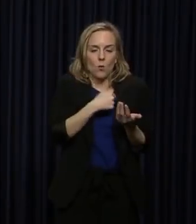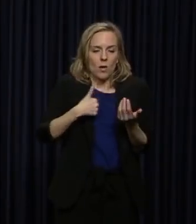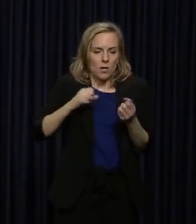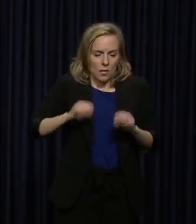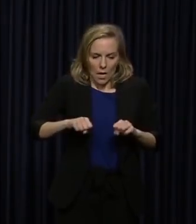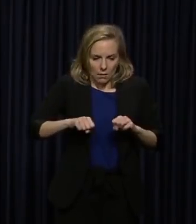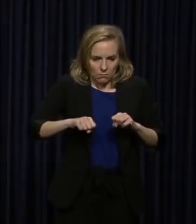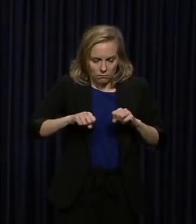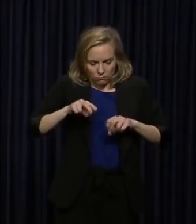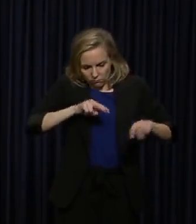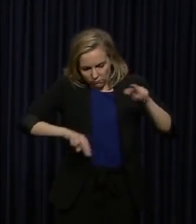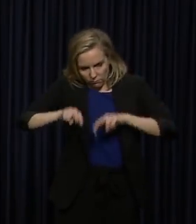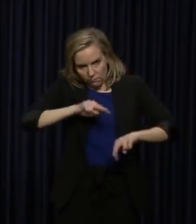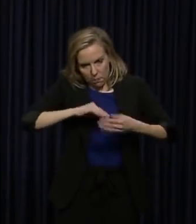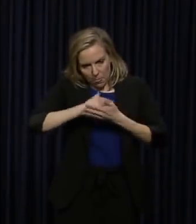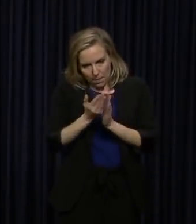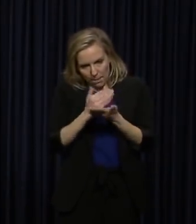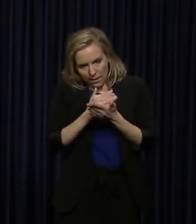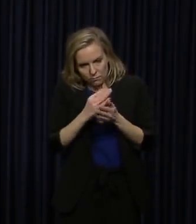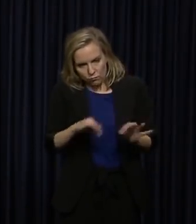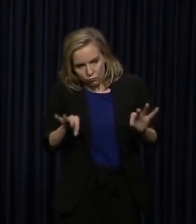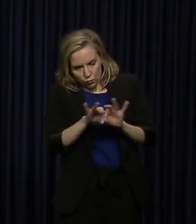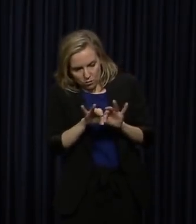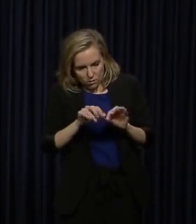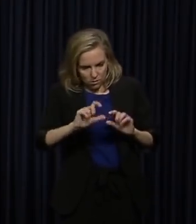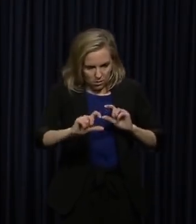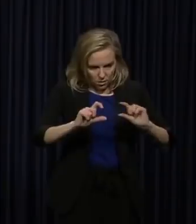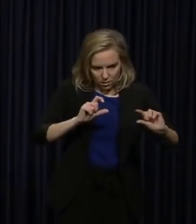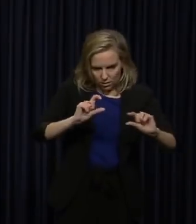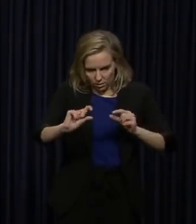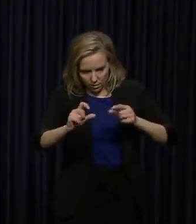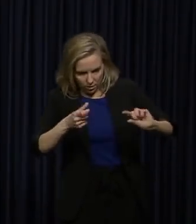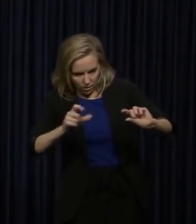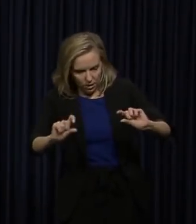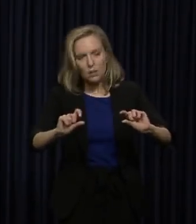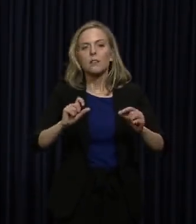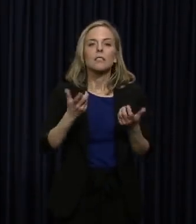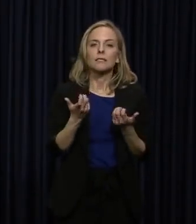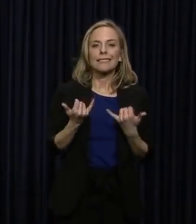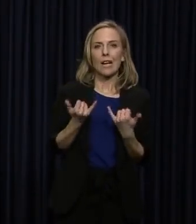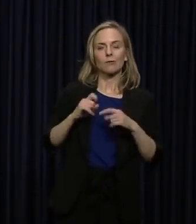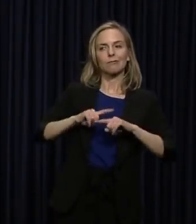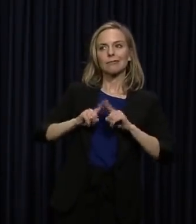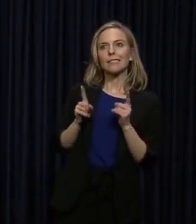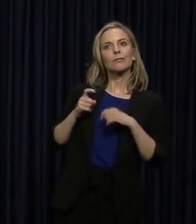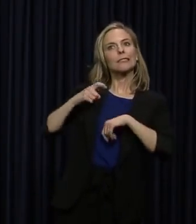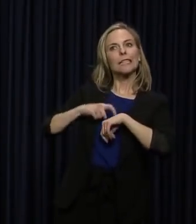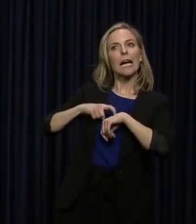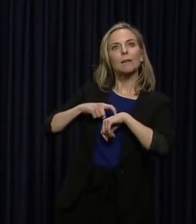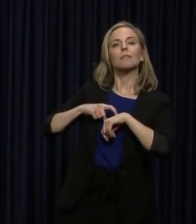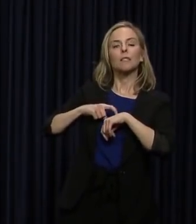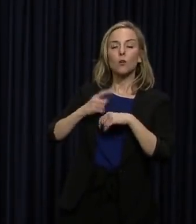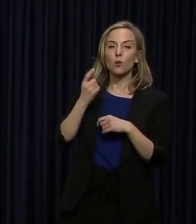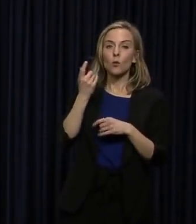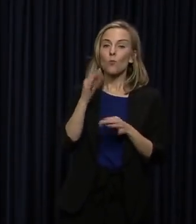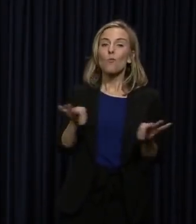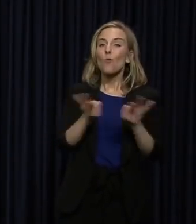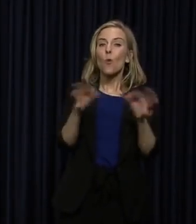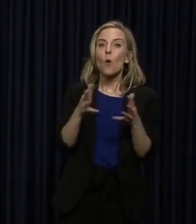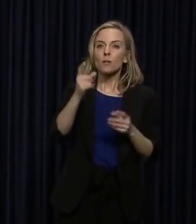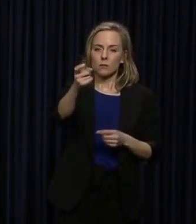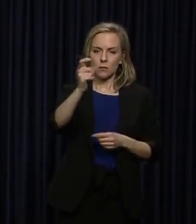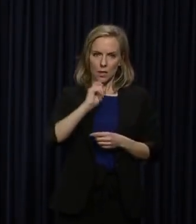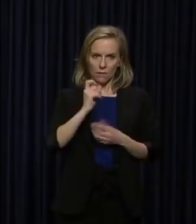can make at that point. But we are in a different time. And what's most important is that they get us a budget.